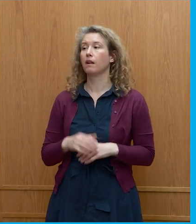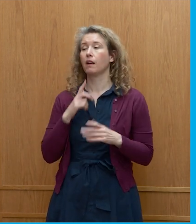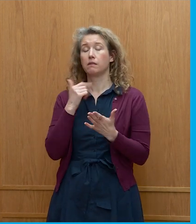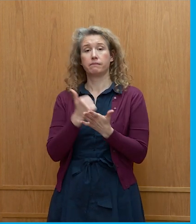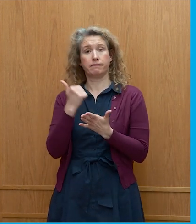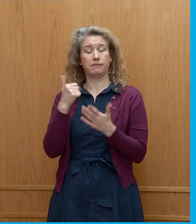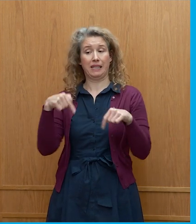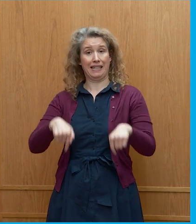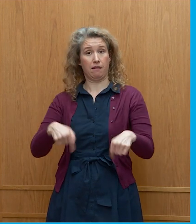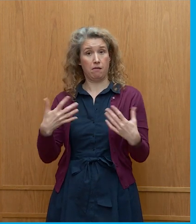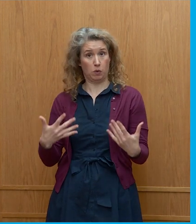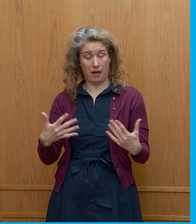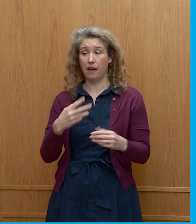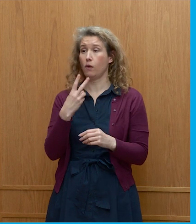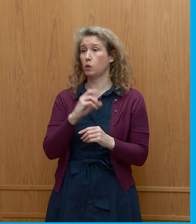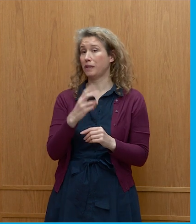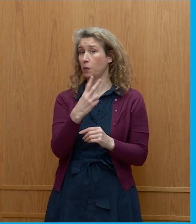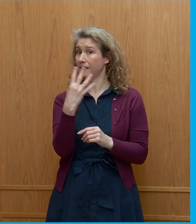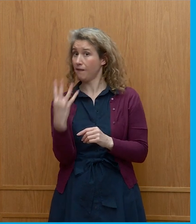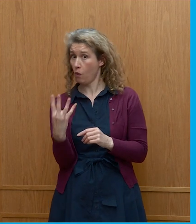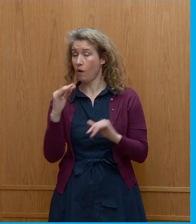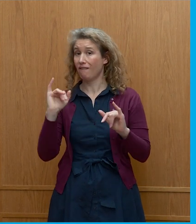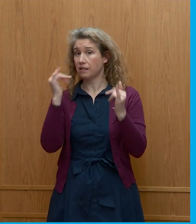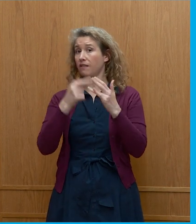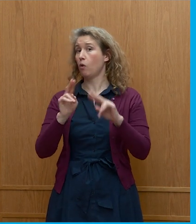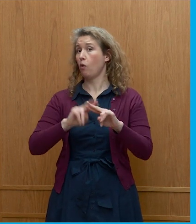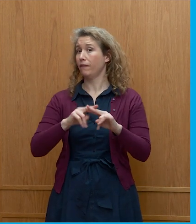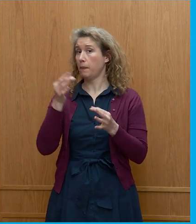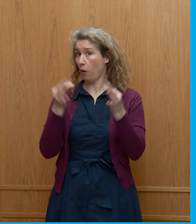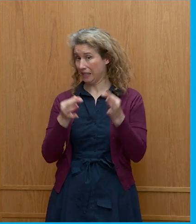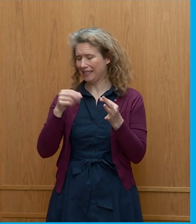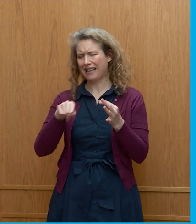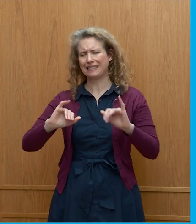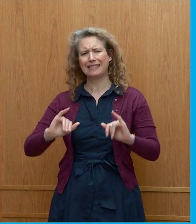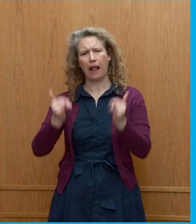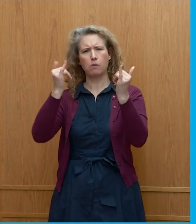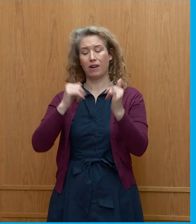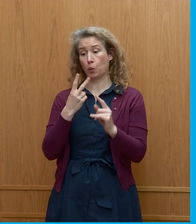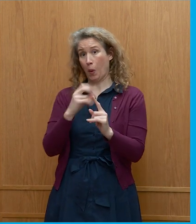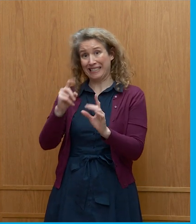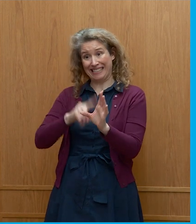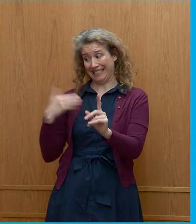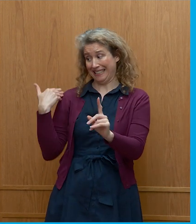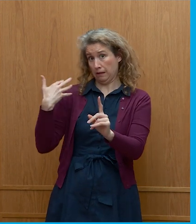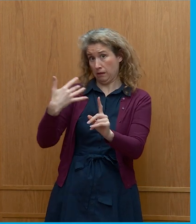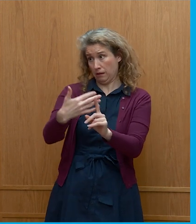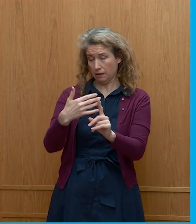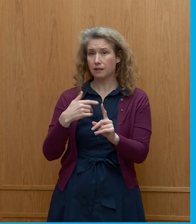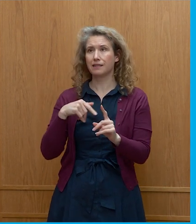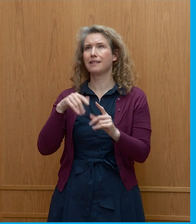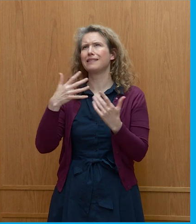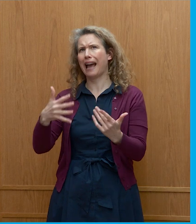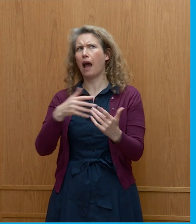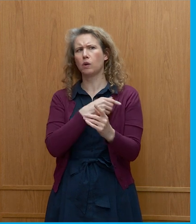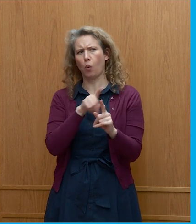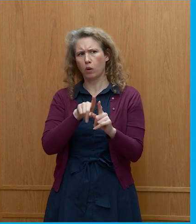to be here for the 2024 Festival of Politics. This year celebrates the festival's 20th year in the 25th